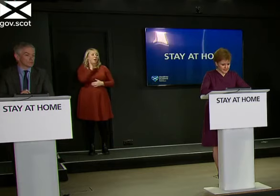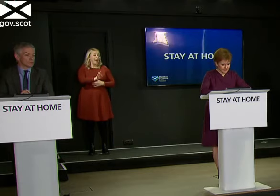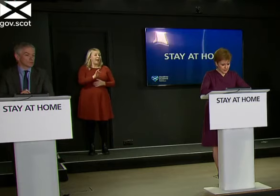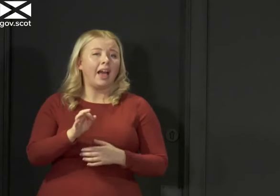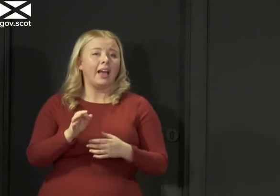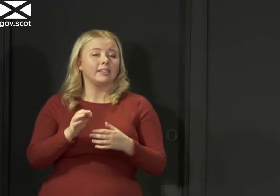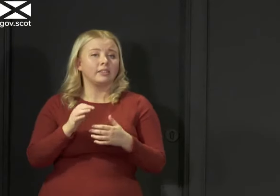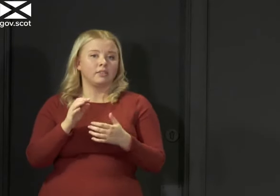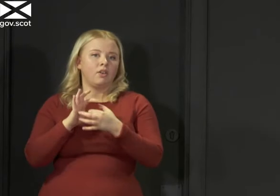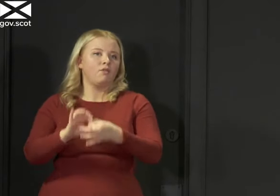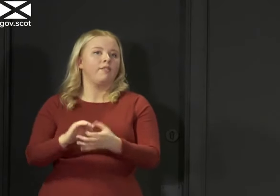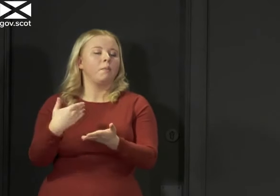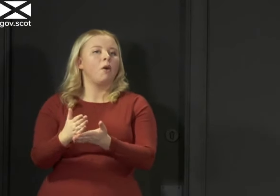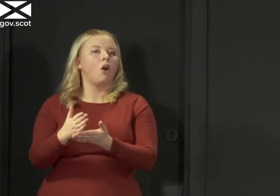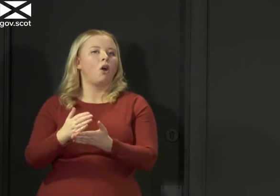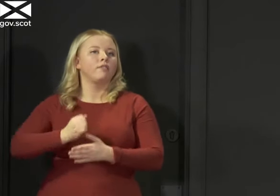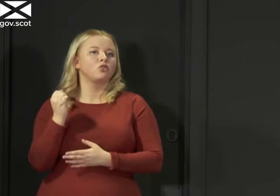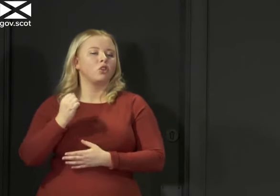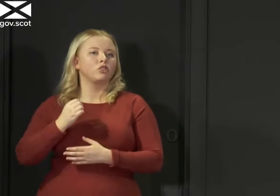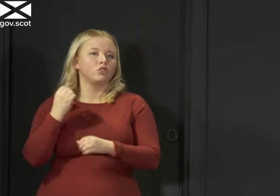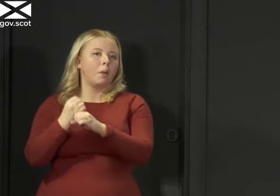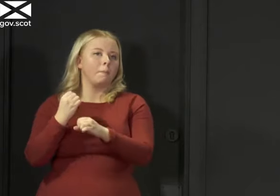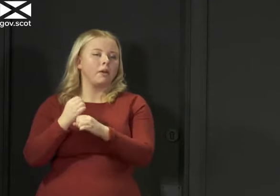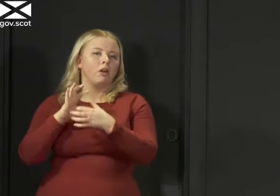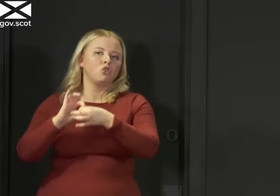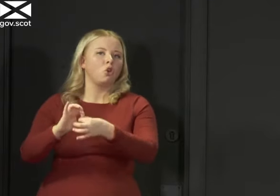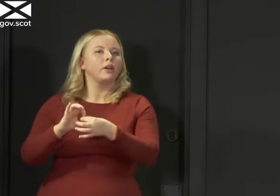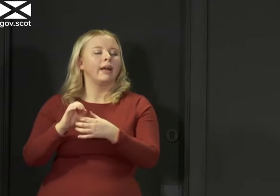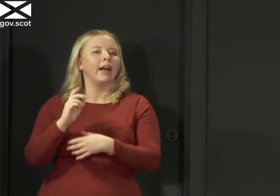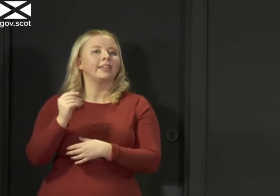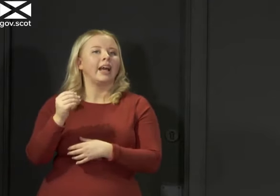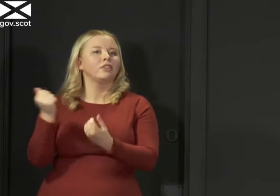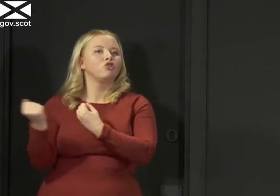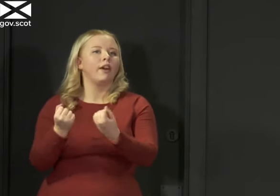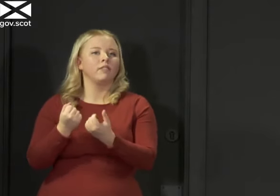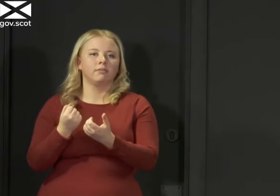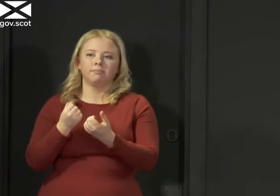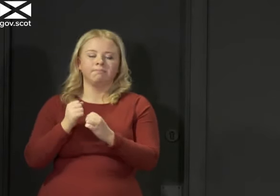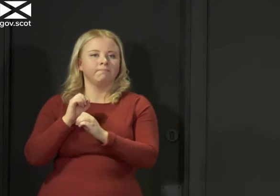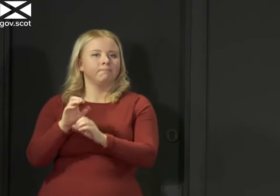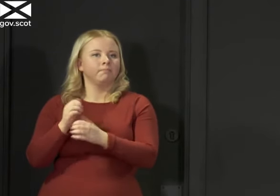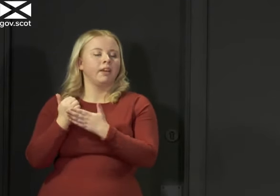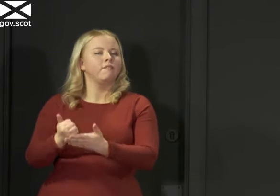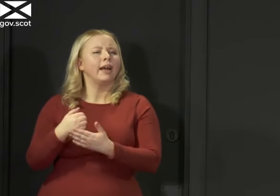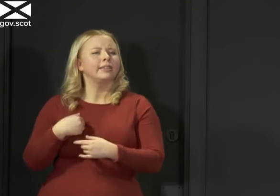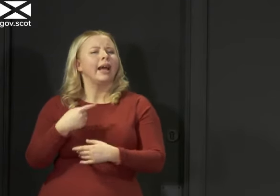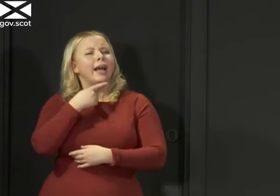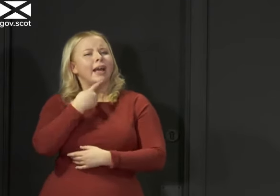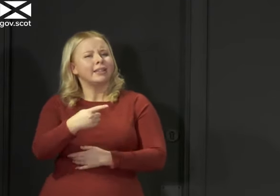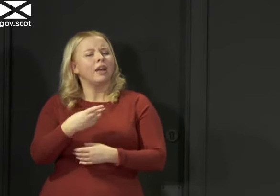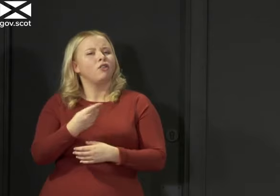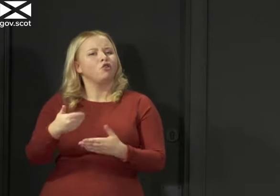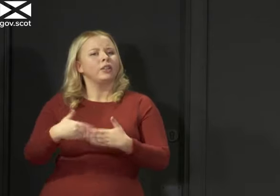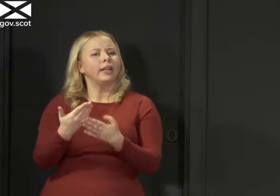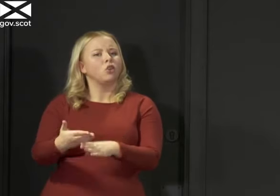part of the Scottish Government to make immediate contact with taxi drivers to give whatever advice they need now. As I said, I think a couple of days ago, we are